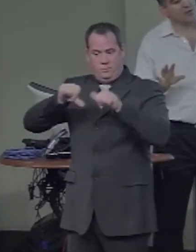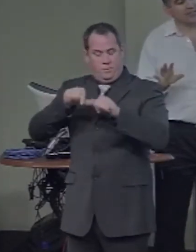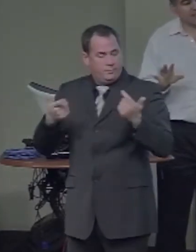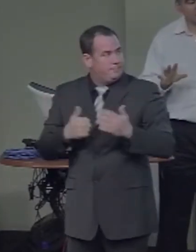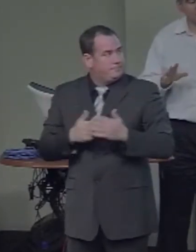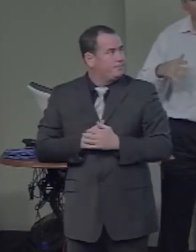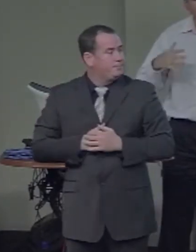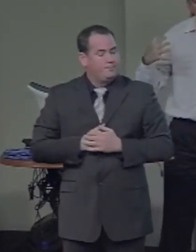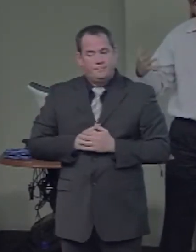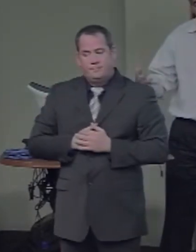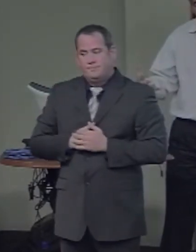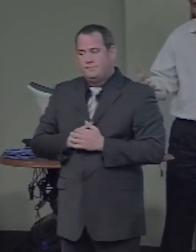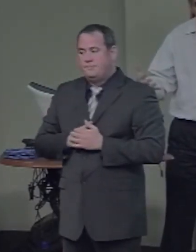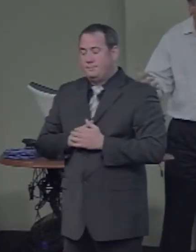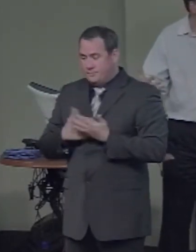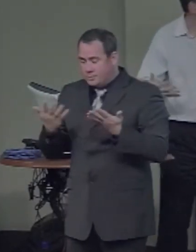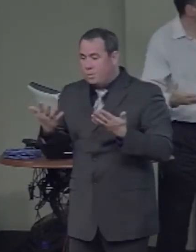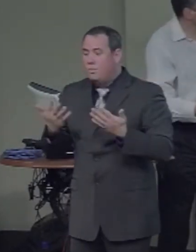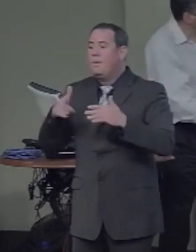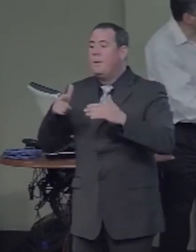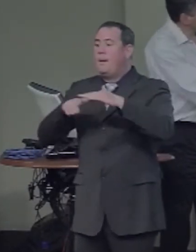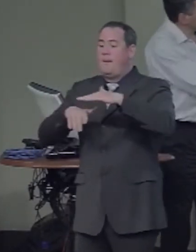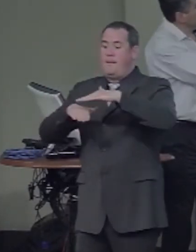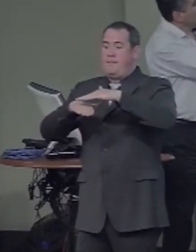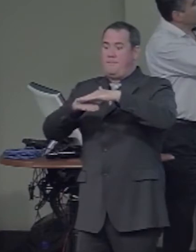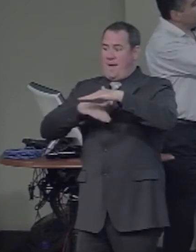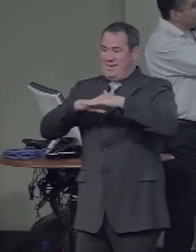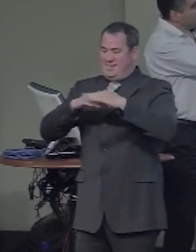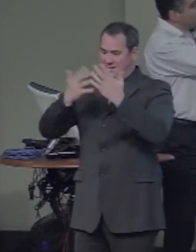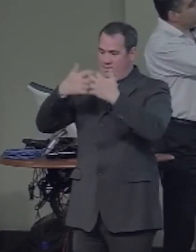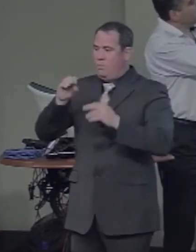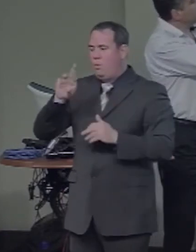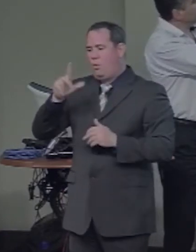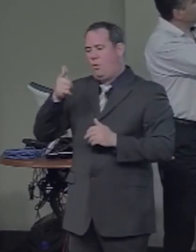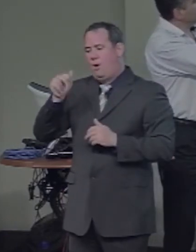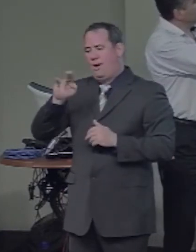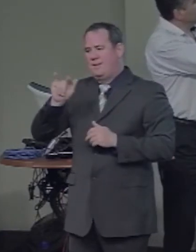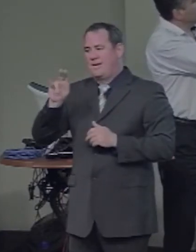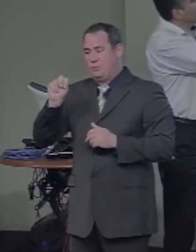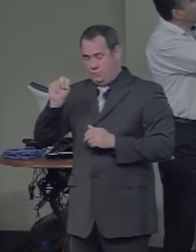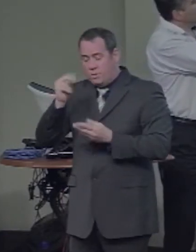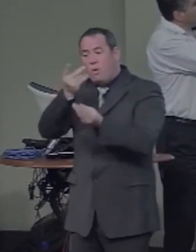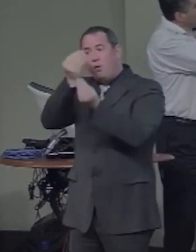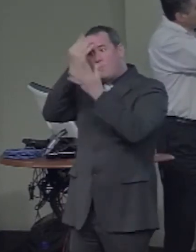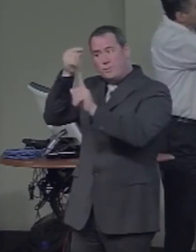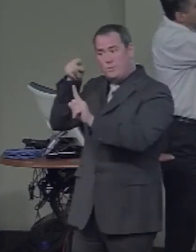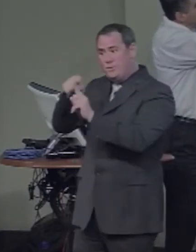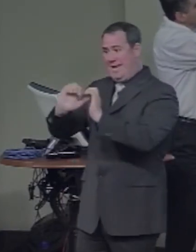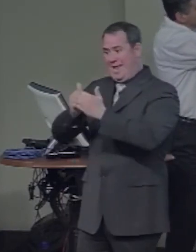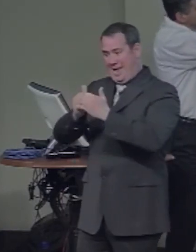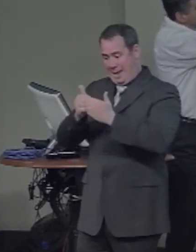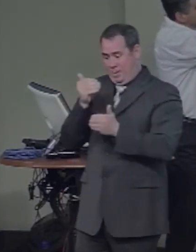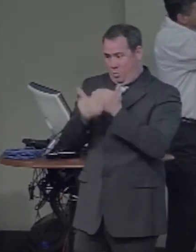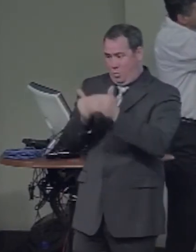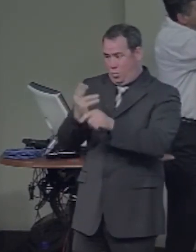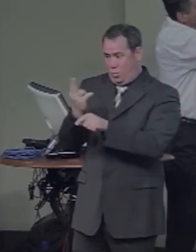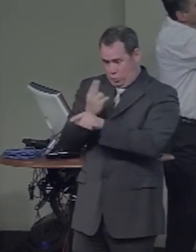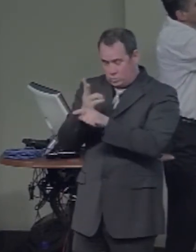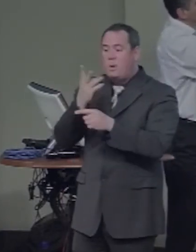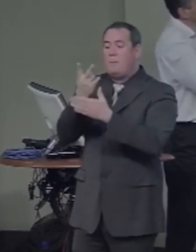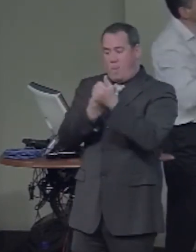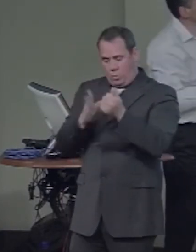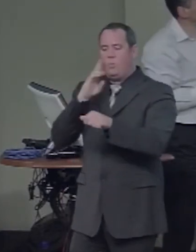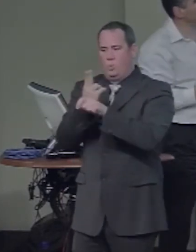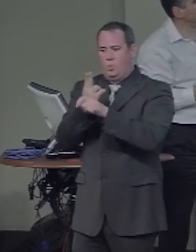basic organization is that visual information is processed by the two hemispheres, mapping up to, through